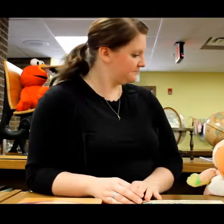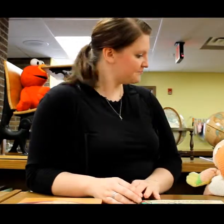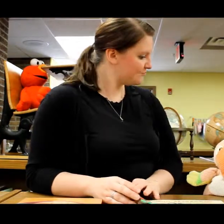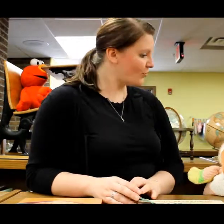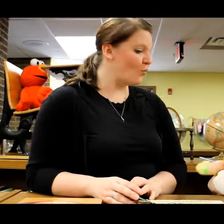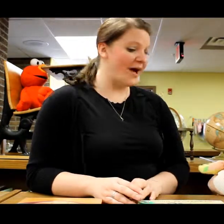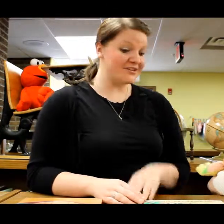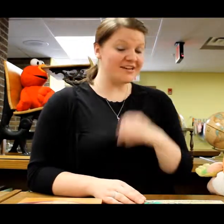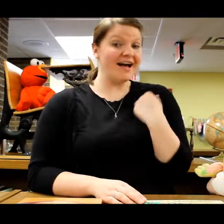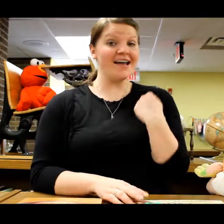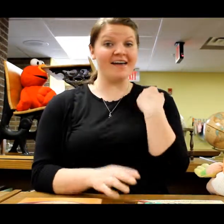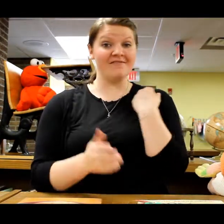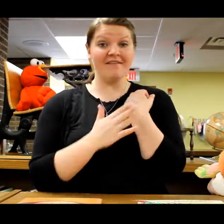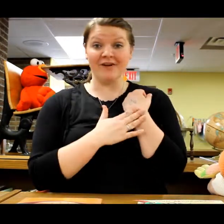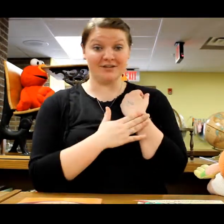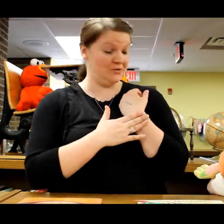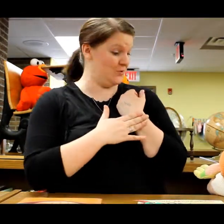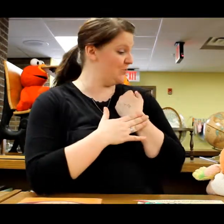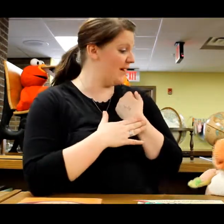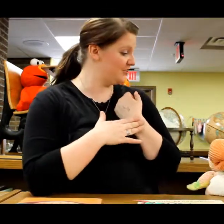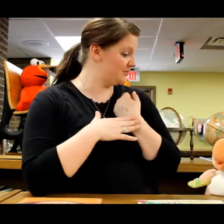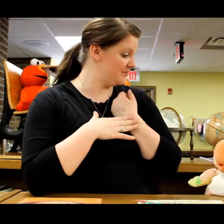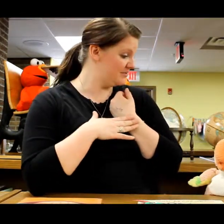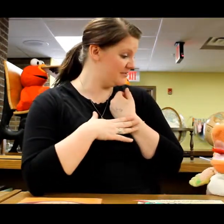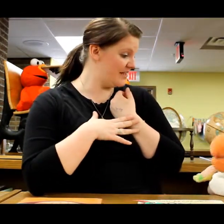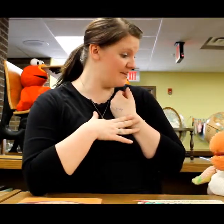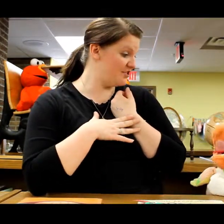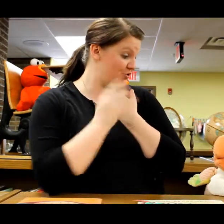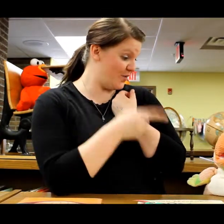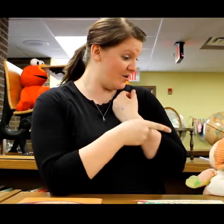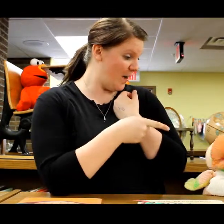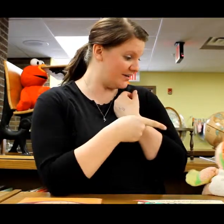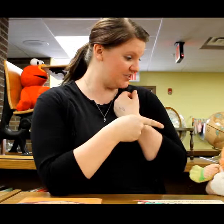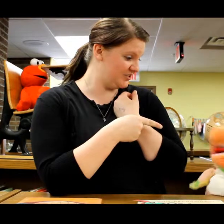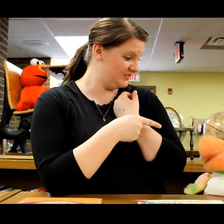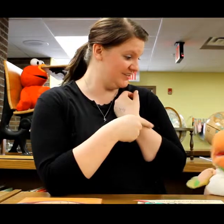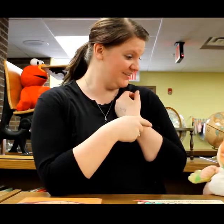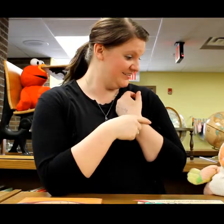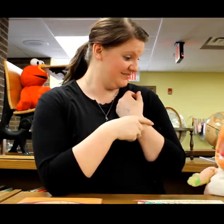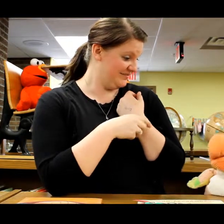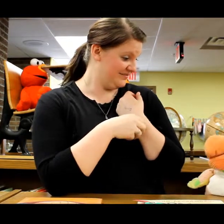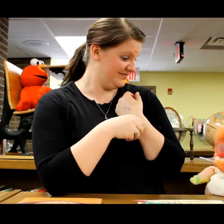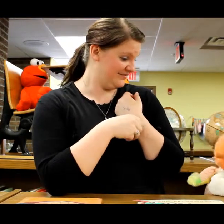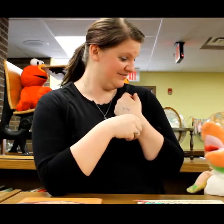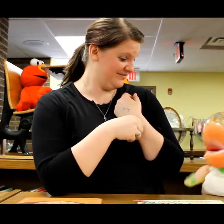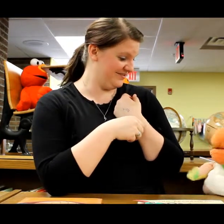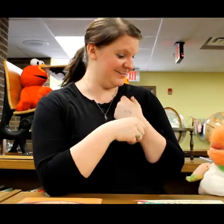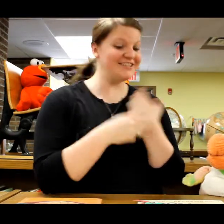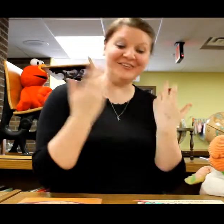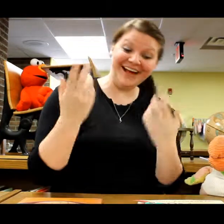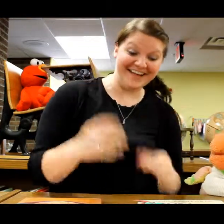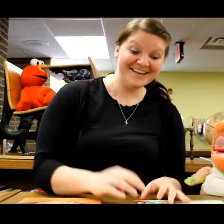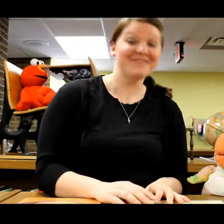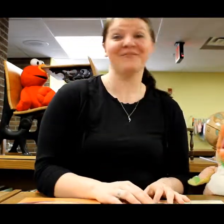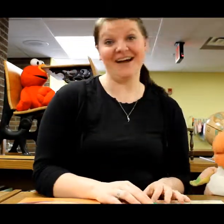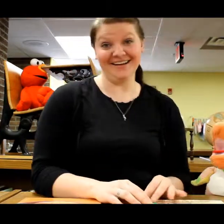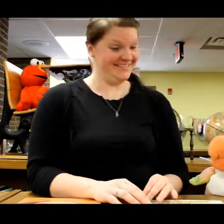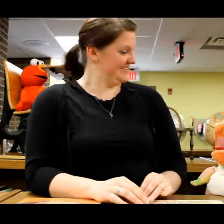Watch. Watch. Now I have never actually worn a watch. Sammy, do you wear a watch? I don't because I don't have wrist. That's right. Which is another word that